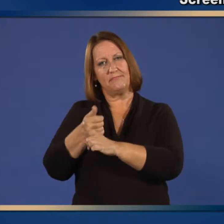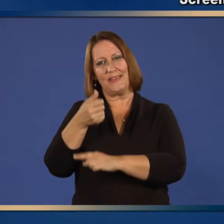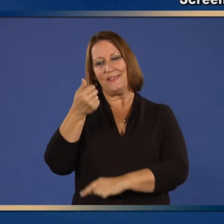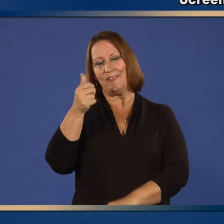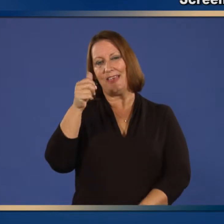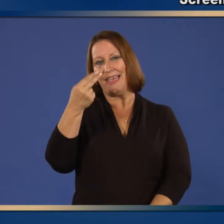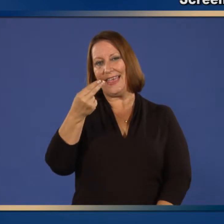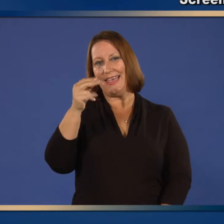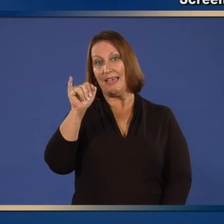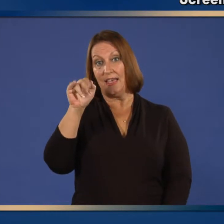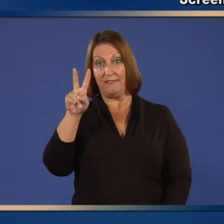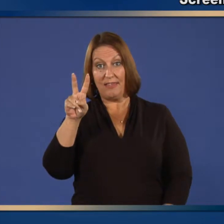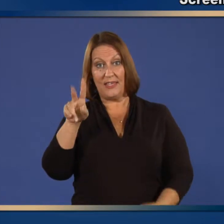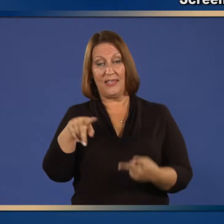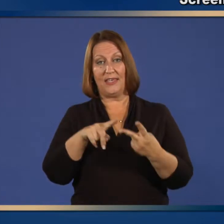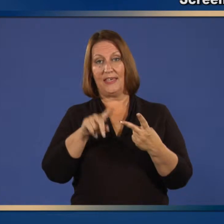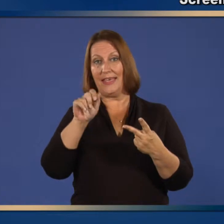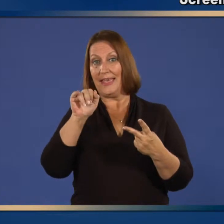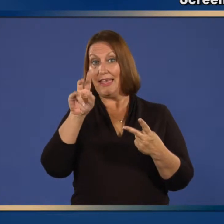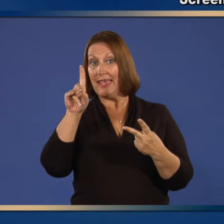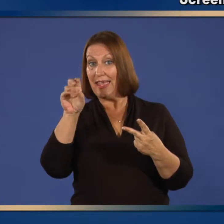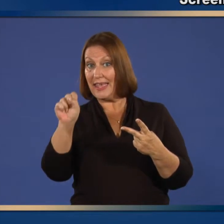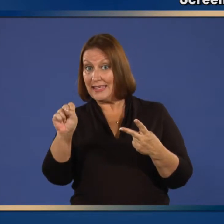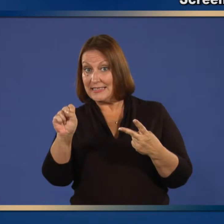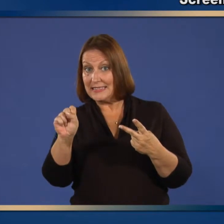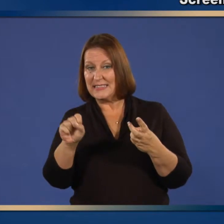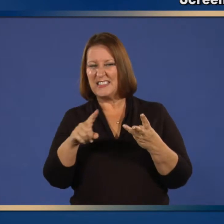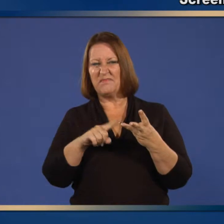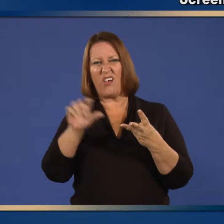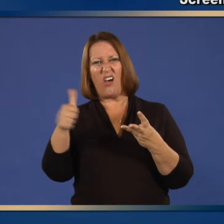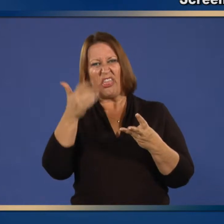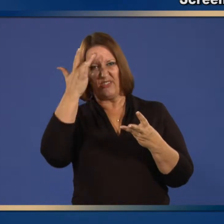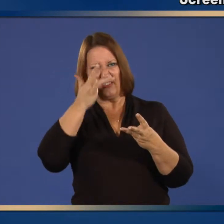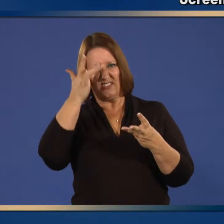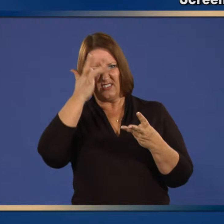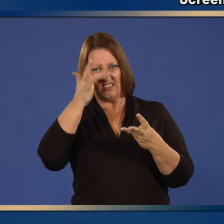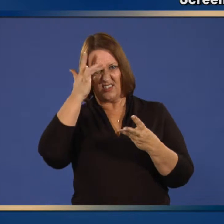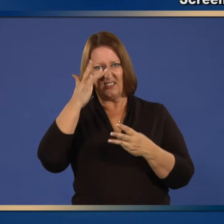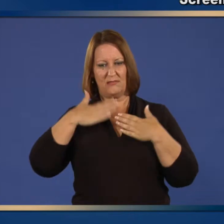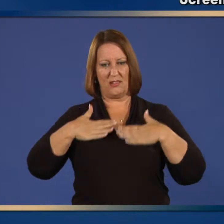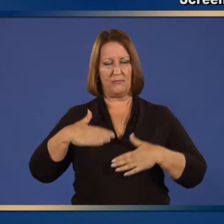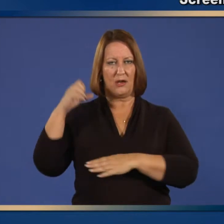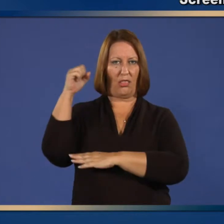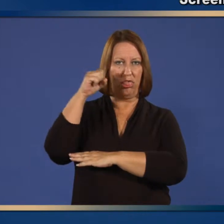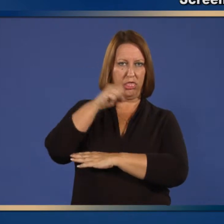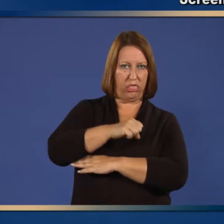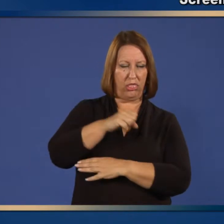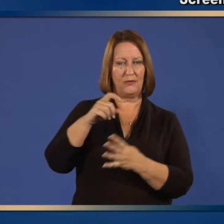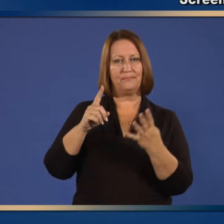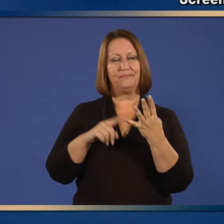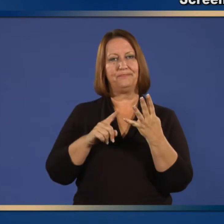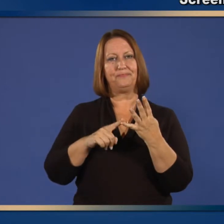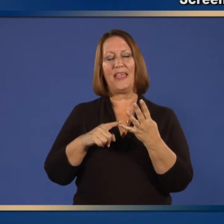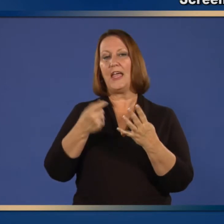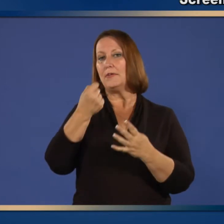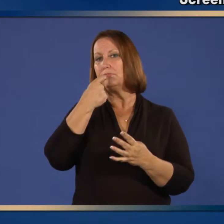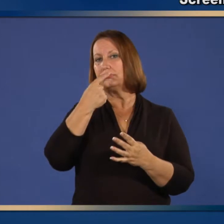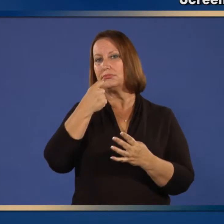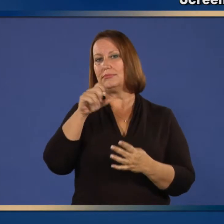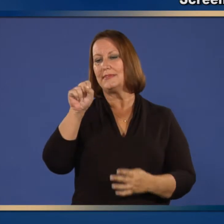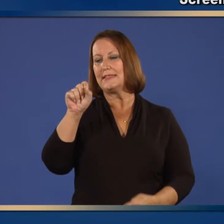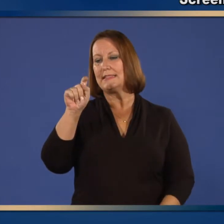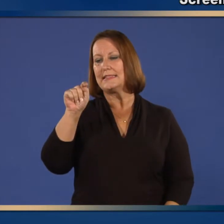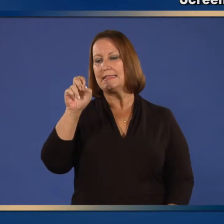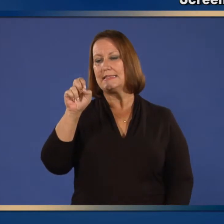14. Does-term treatment with drugs such as high-dose steroids? 15. cancer treatment